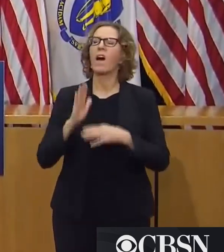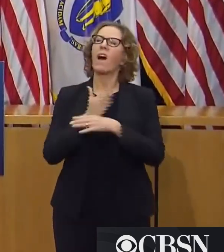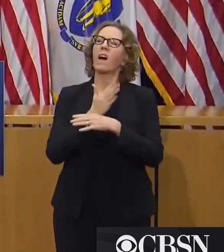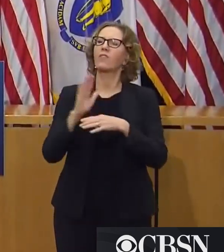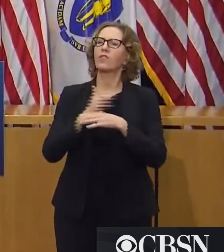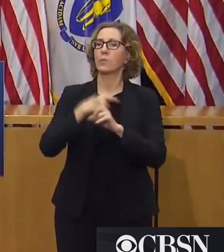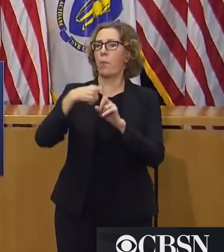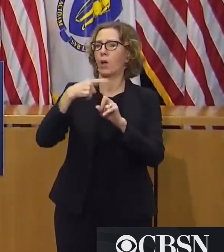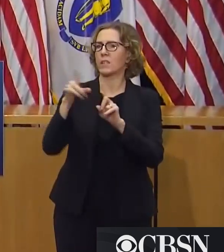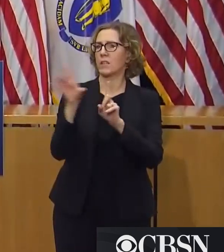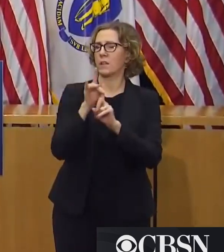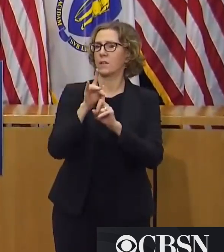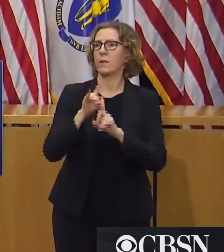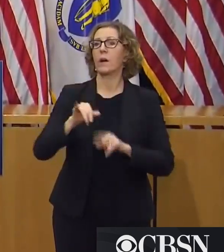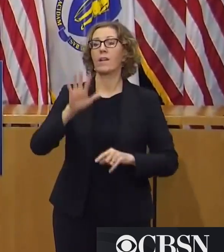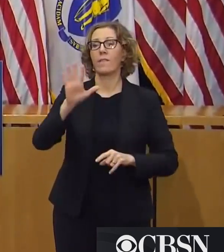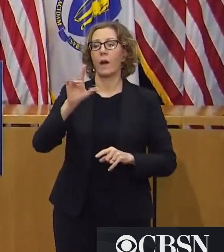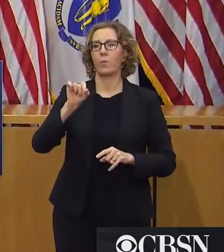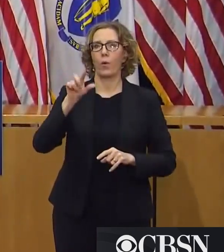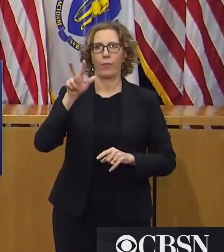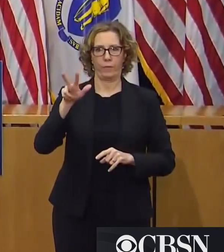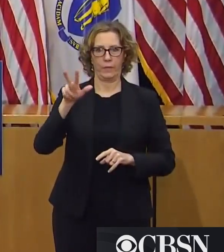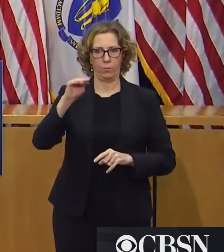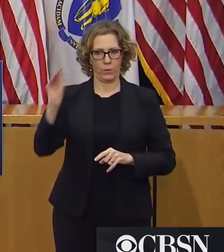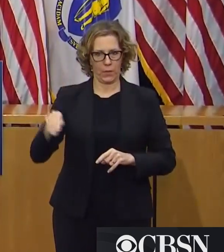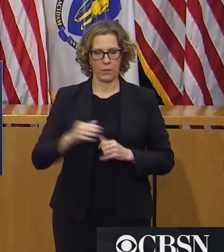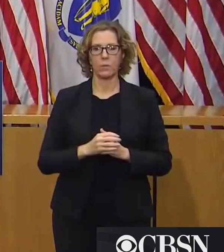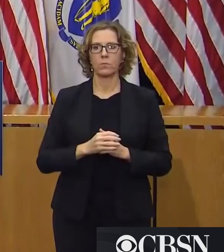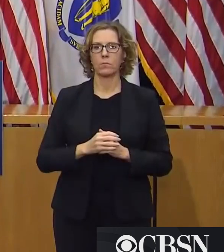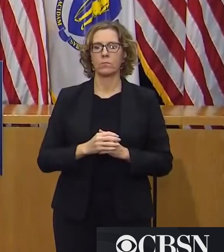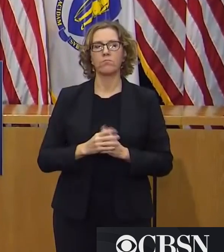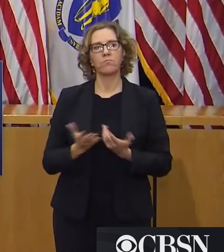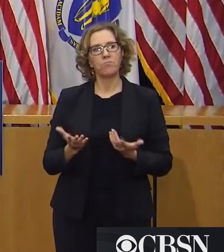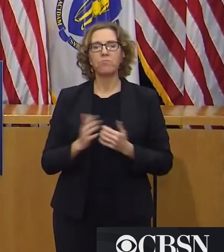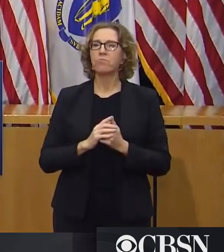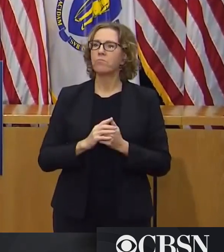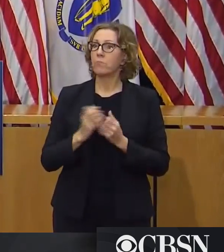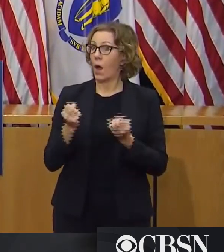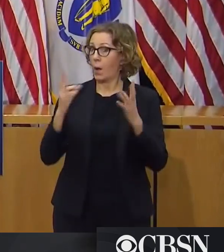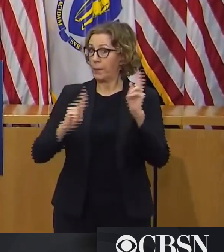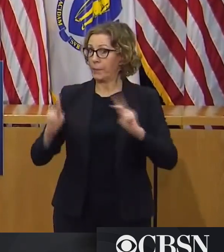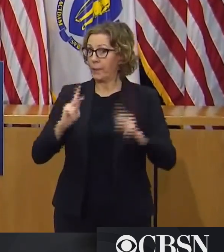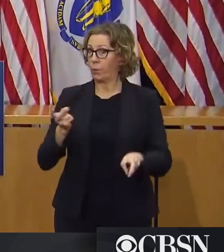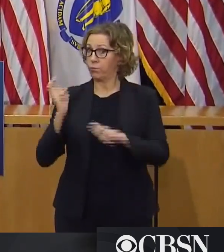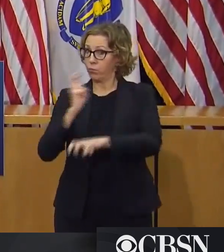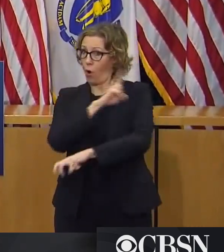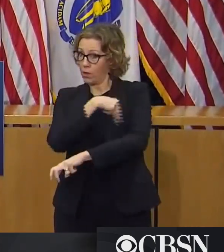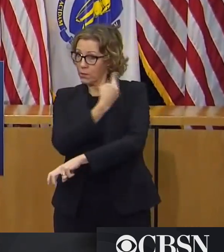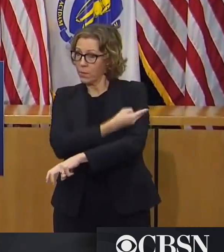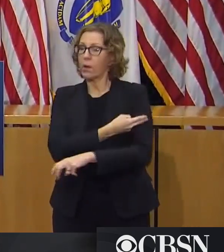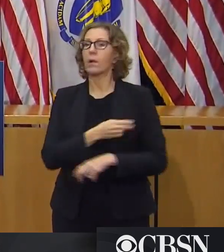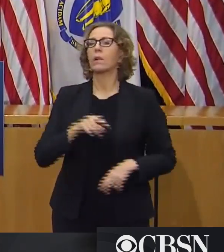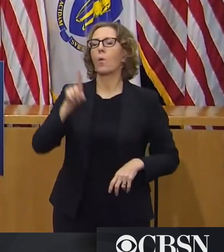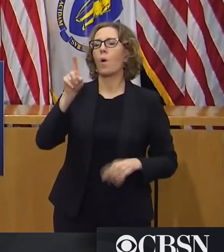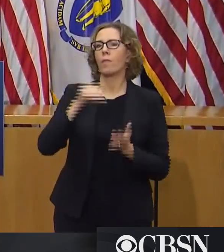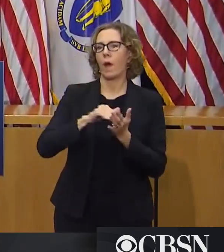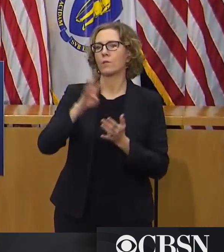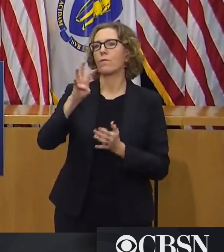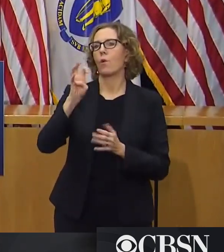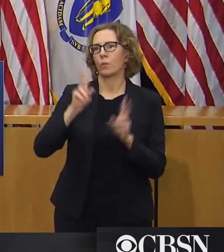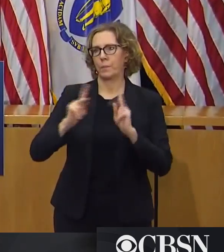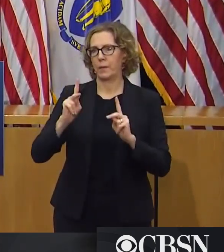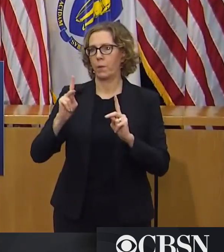and statewide over 1,400 people, just over 1,400 people are hospitalized and 230 people are in the ICU.